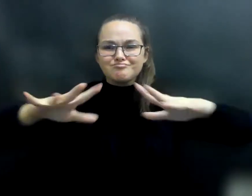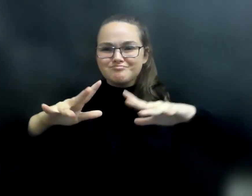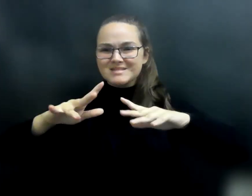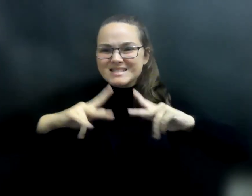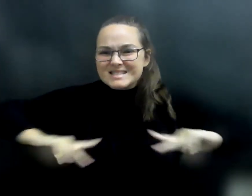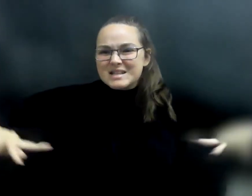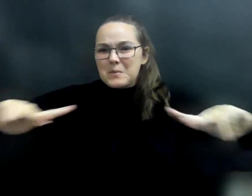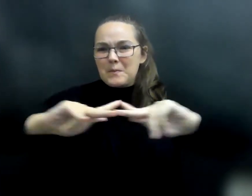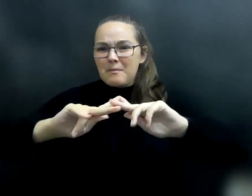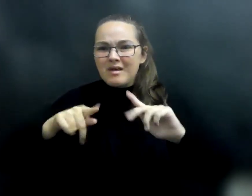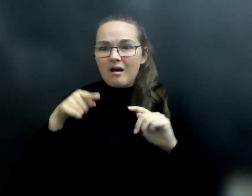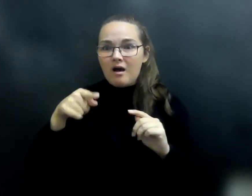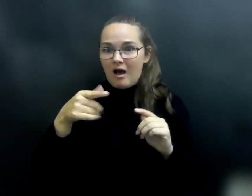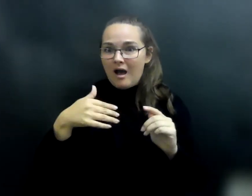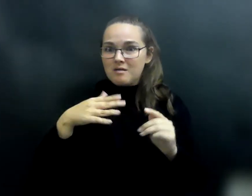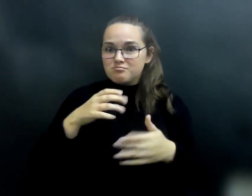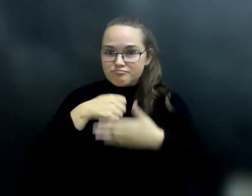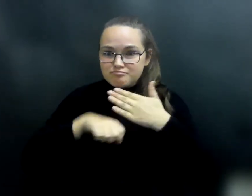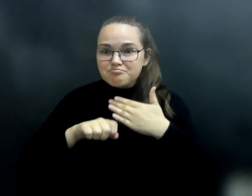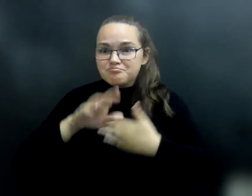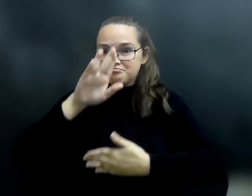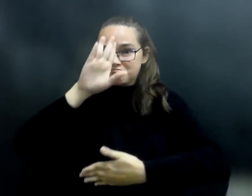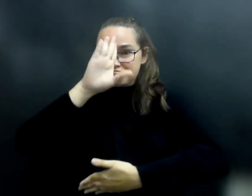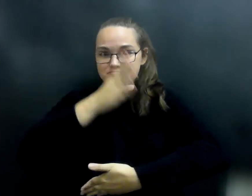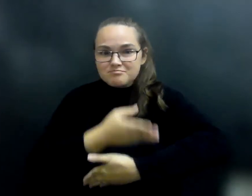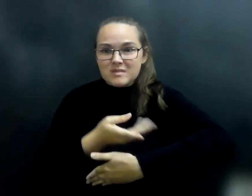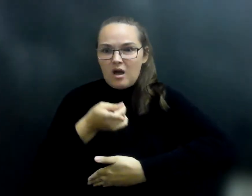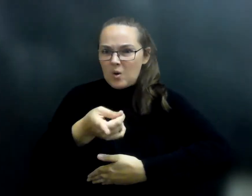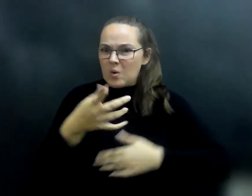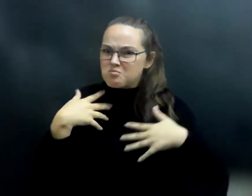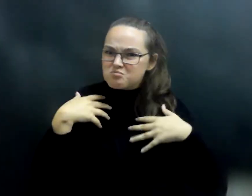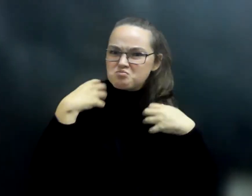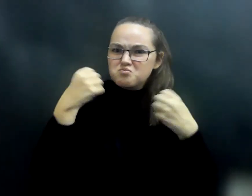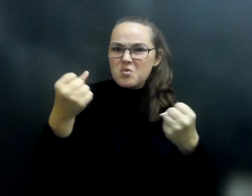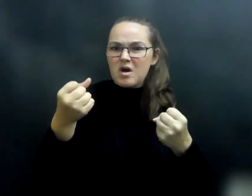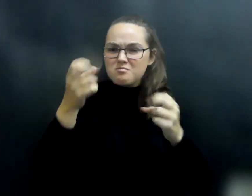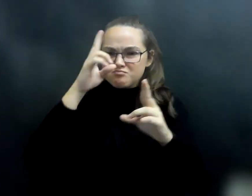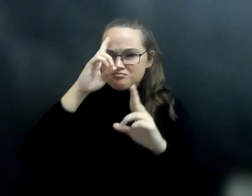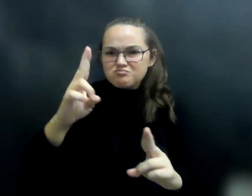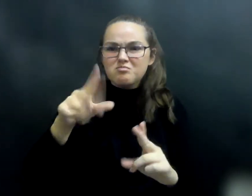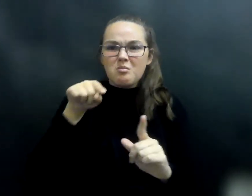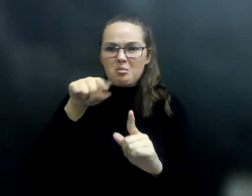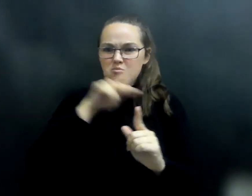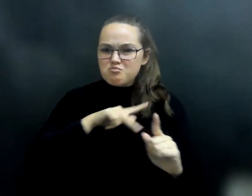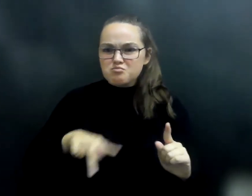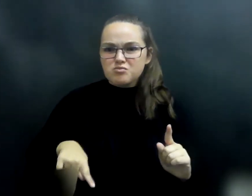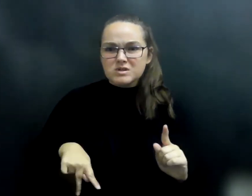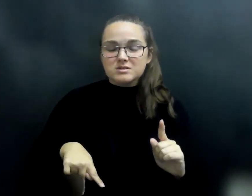son, whom they raised to be a noble and brave prince. When the prince was a young man, his mother died,